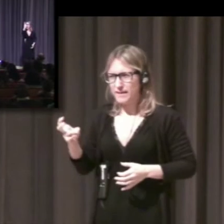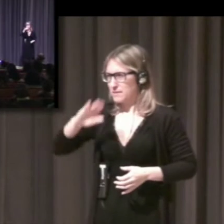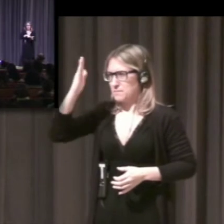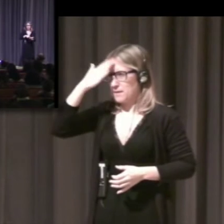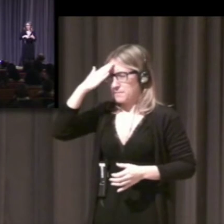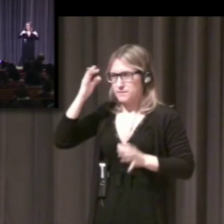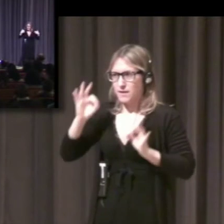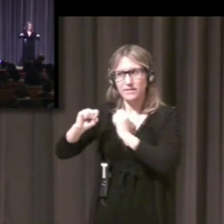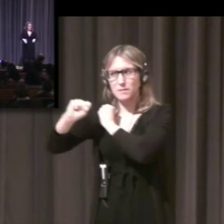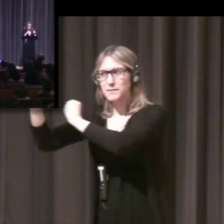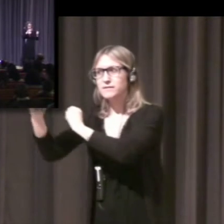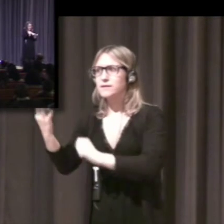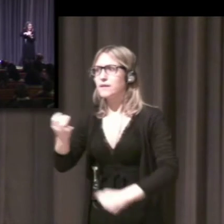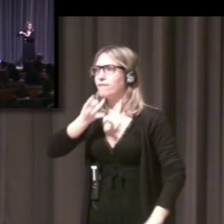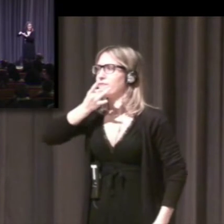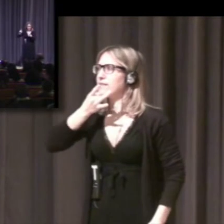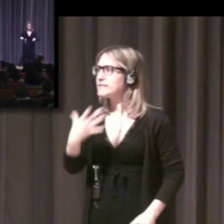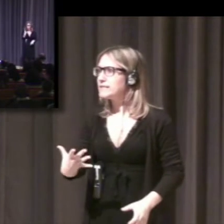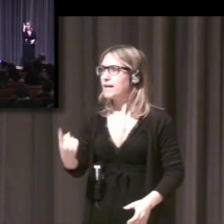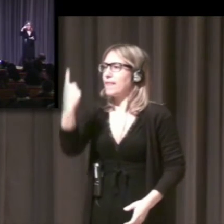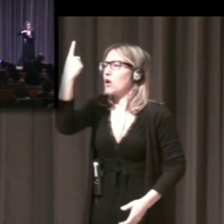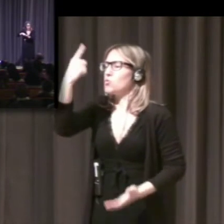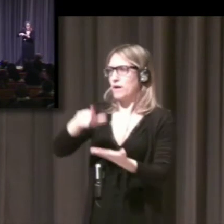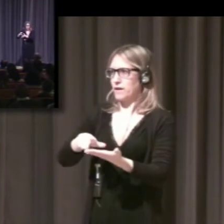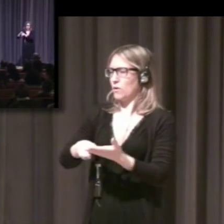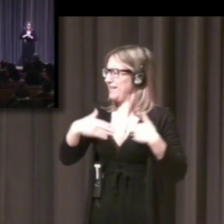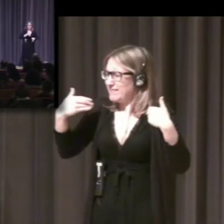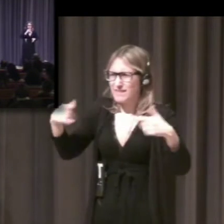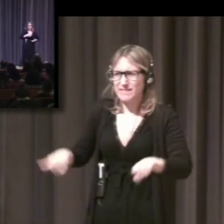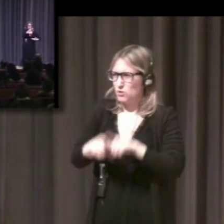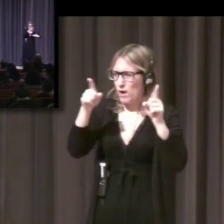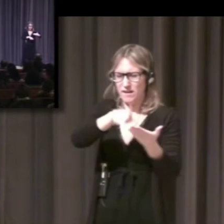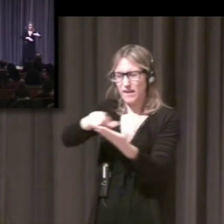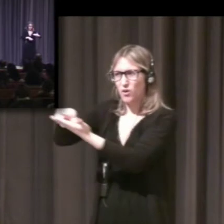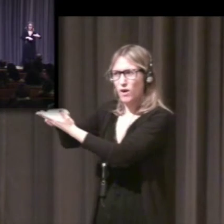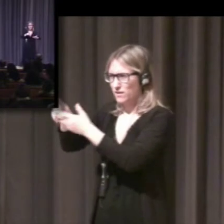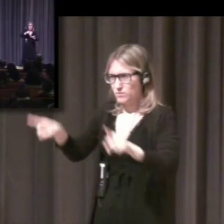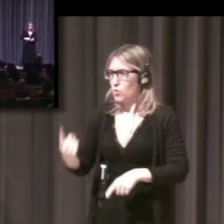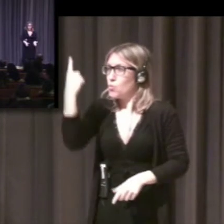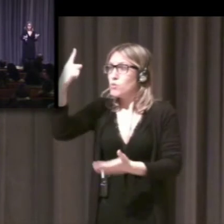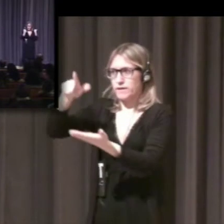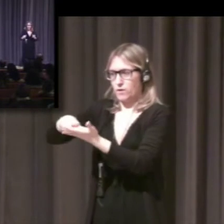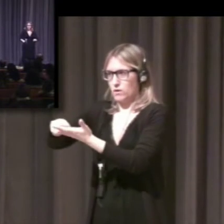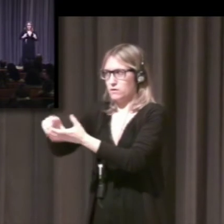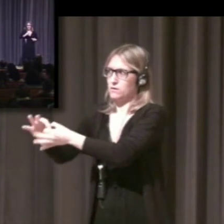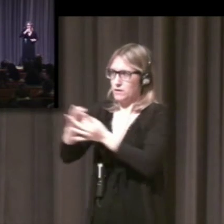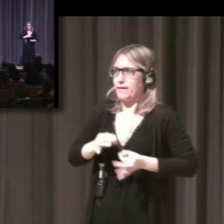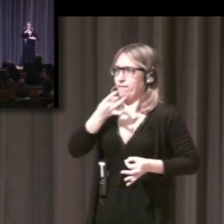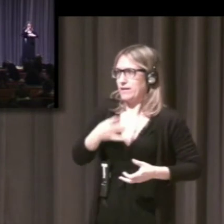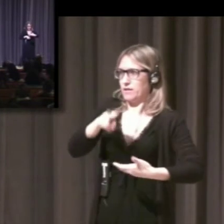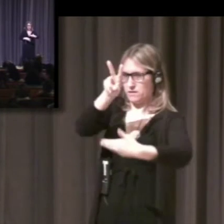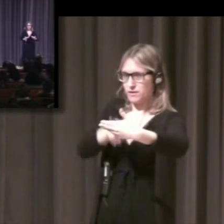If you don't understand how to use language, how can you learn to read?